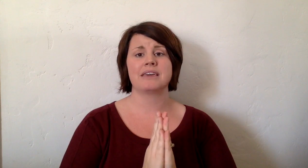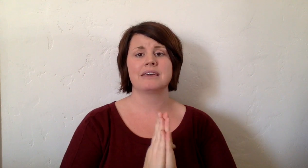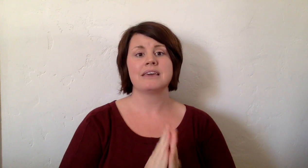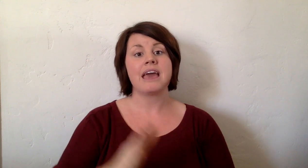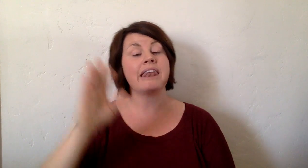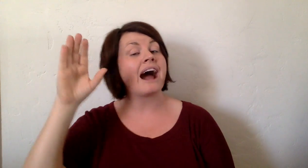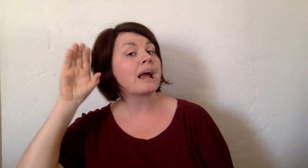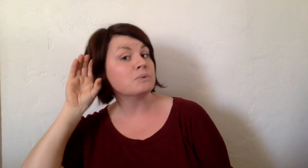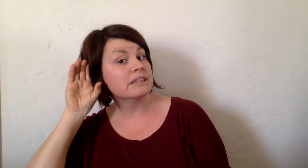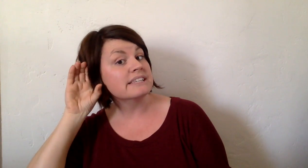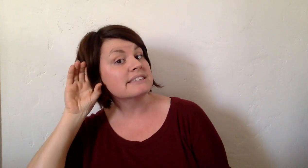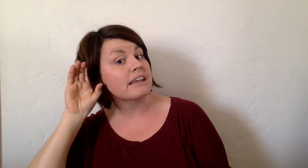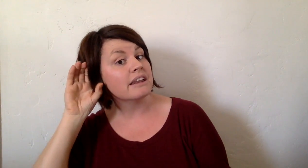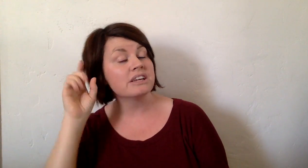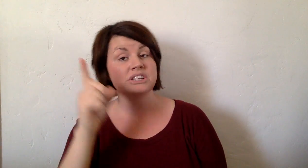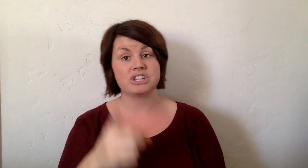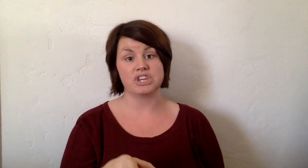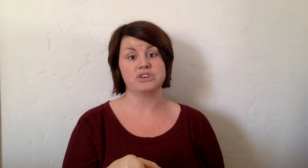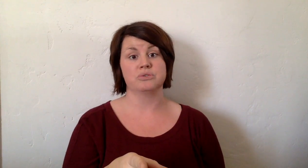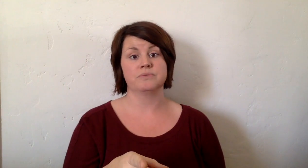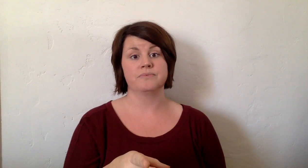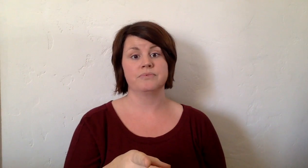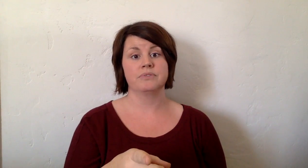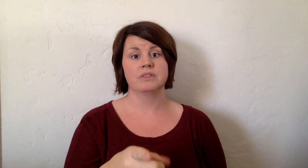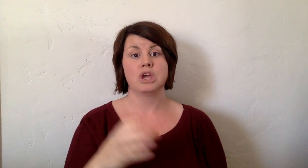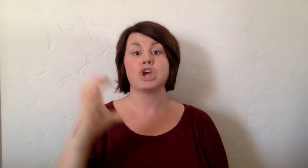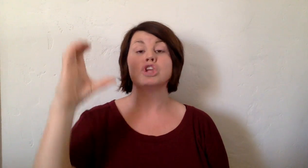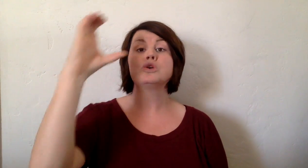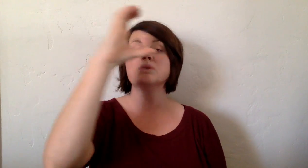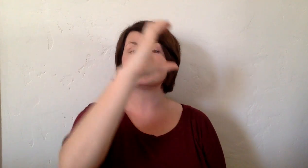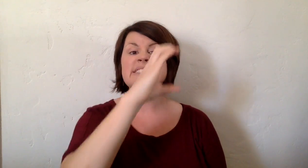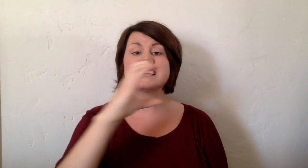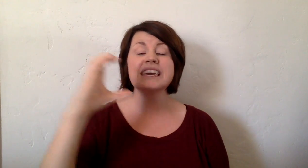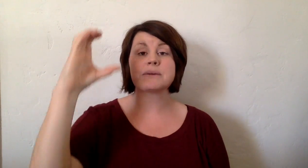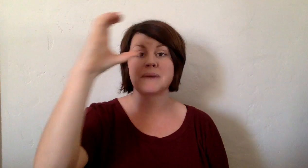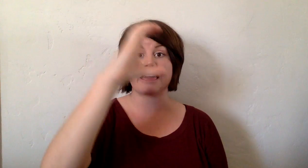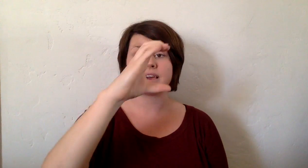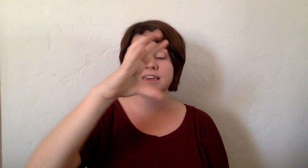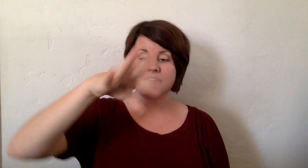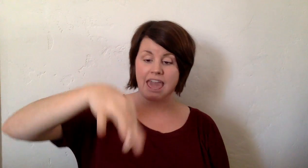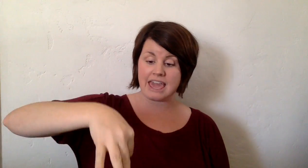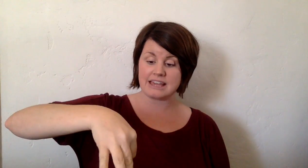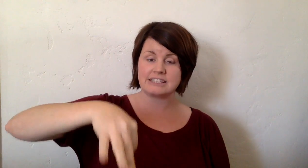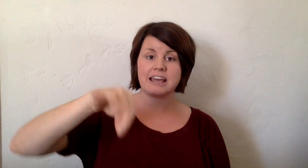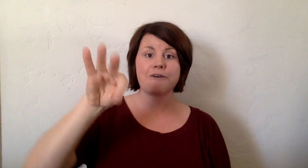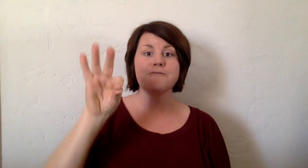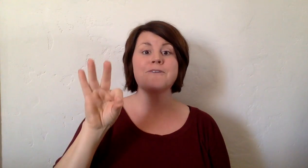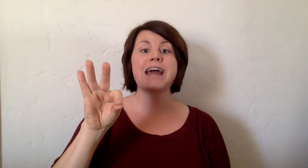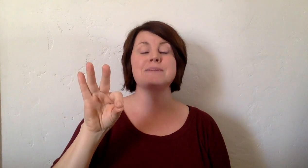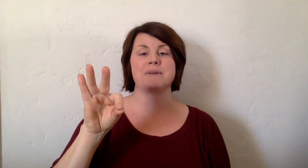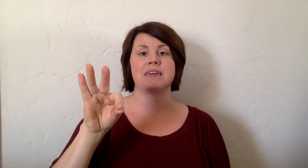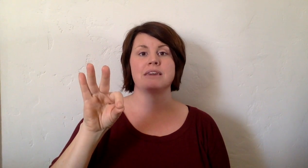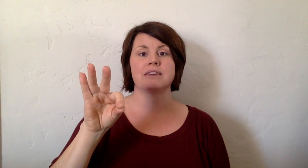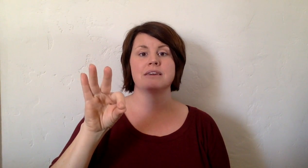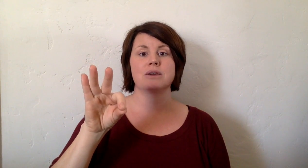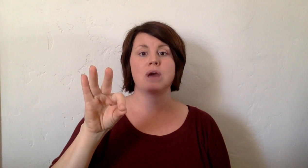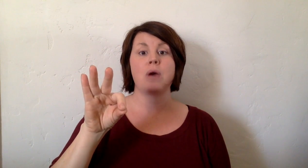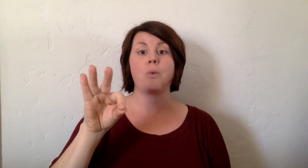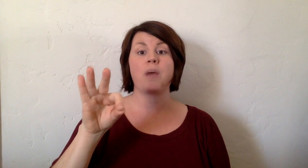and I will listen to you. You will seek me and find me when